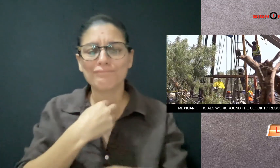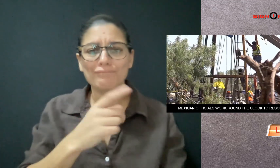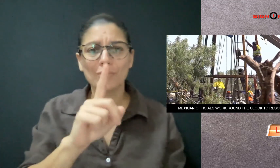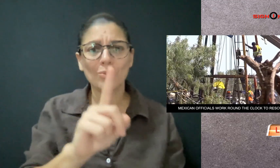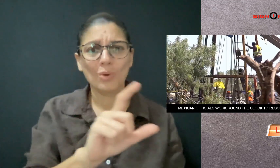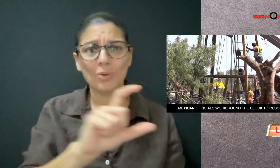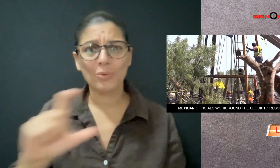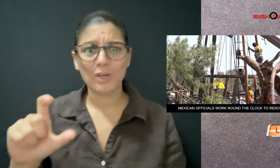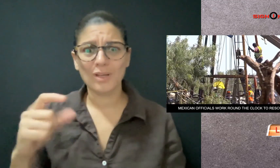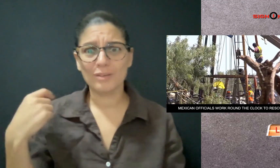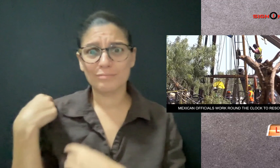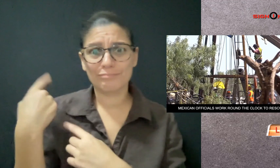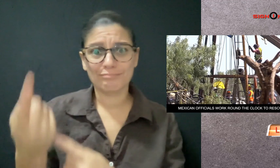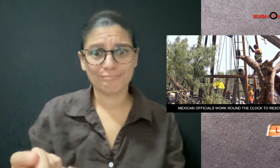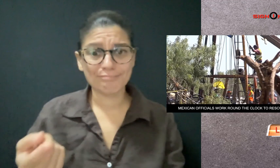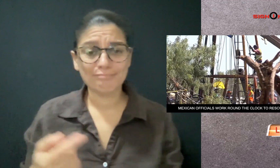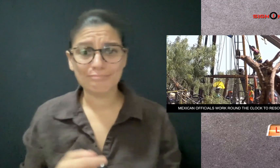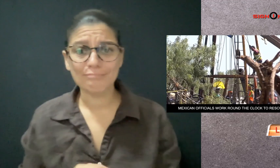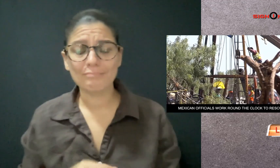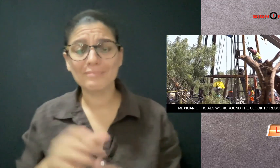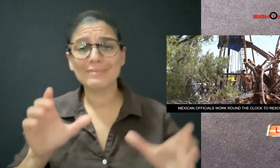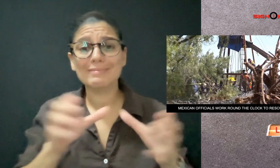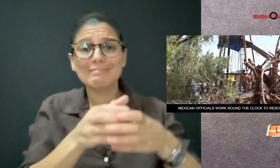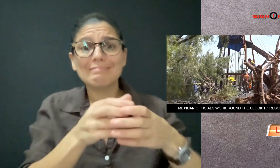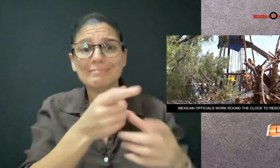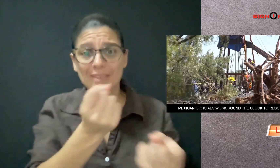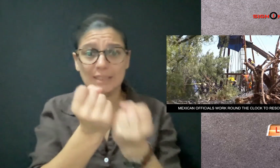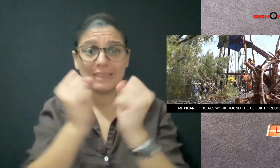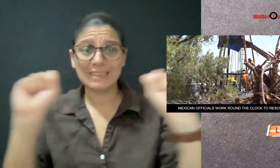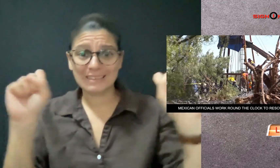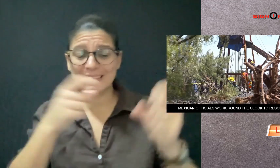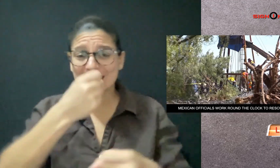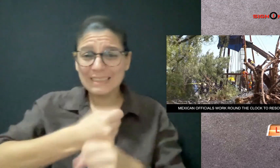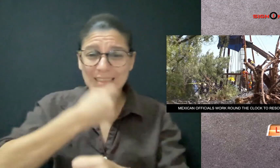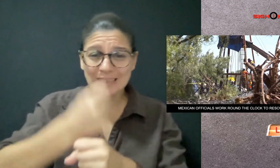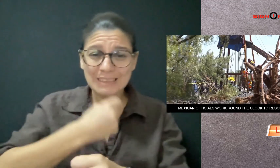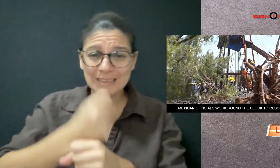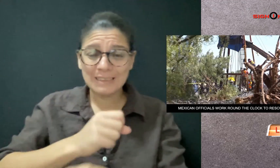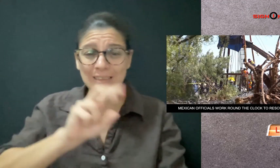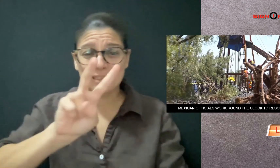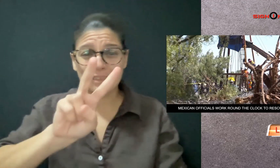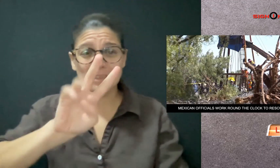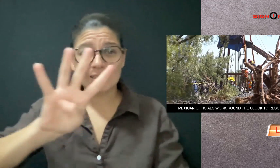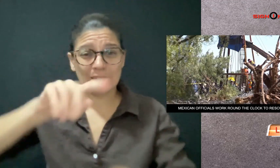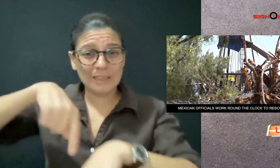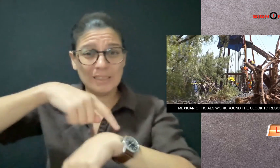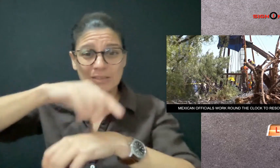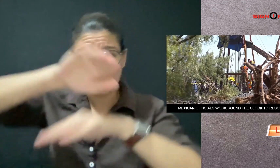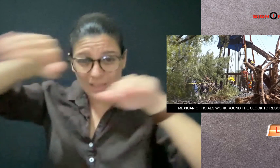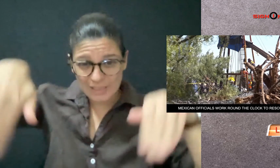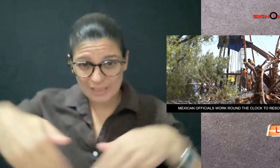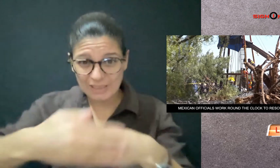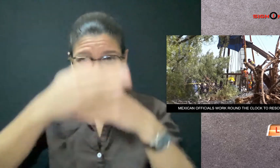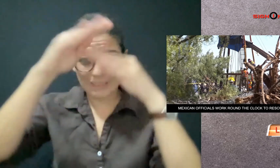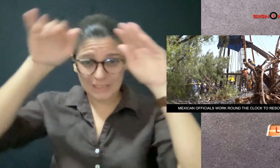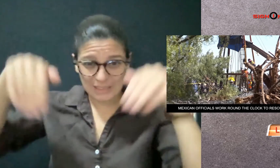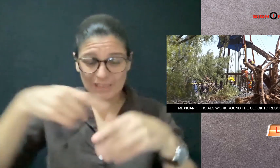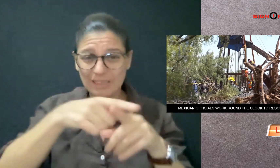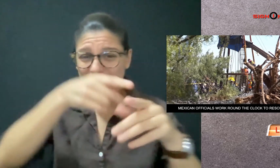They have been trapped underground for more than a week. Rescue crews have been working around the